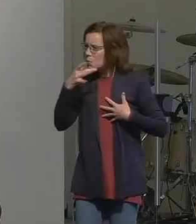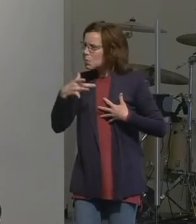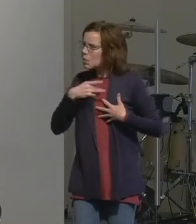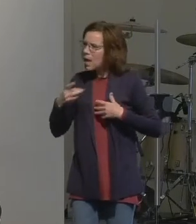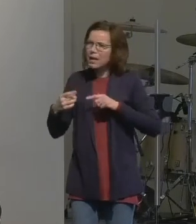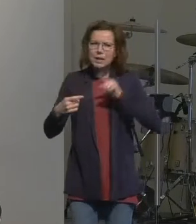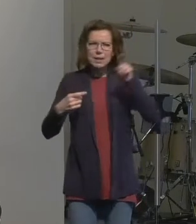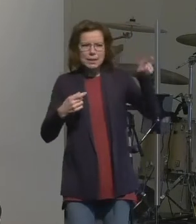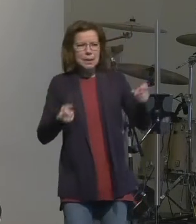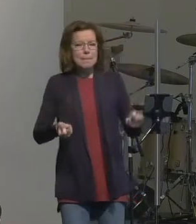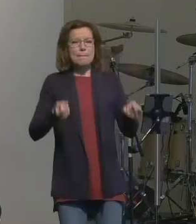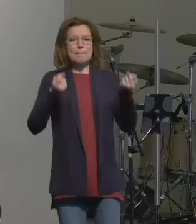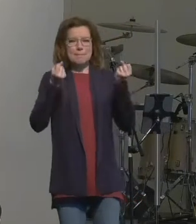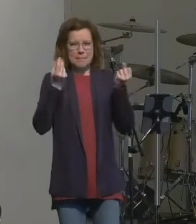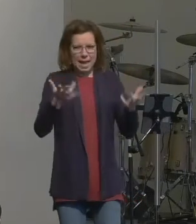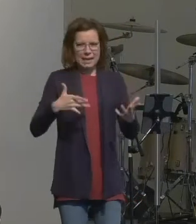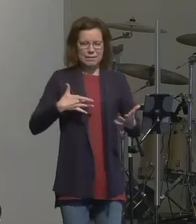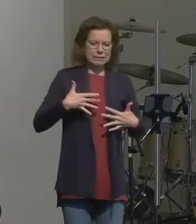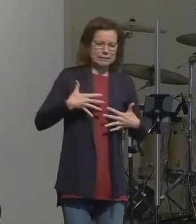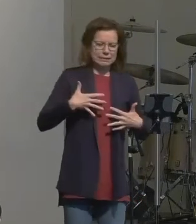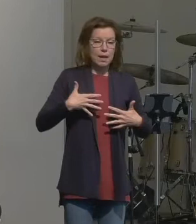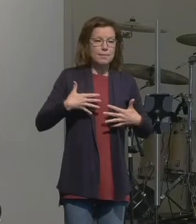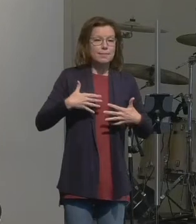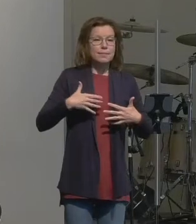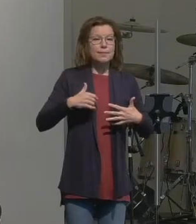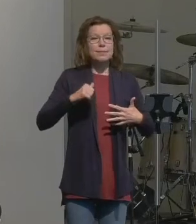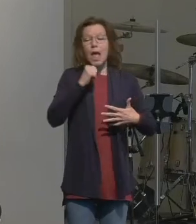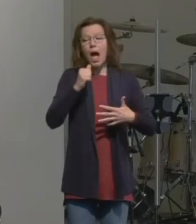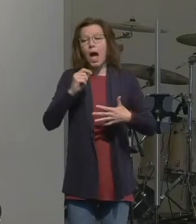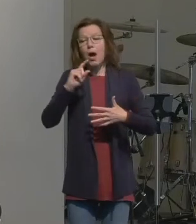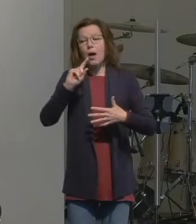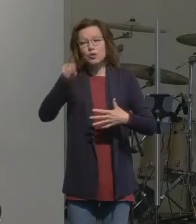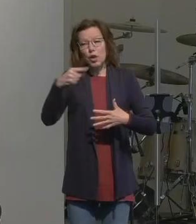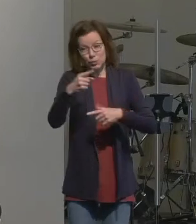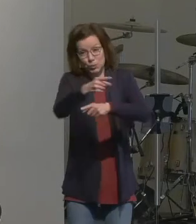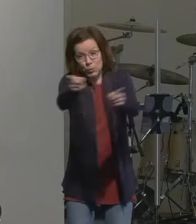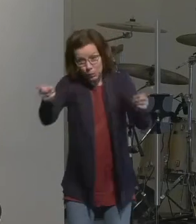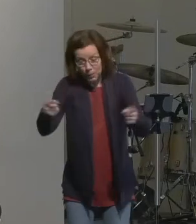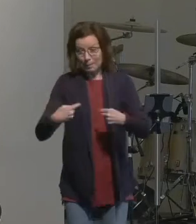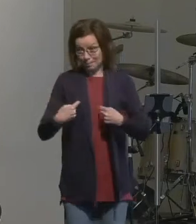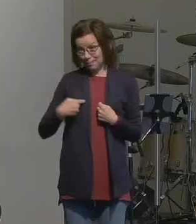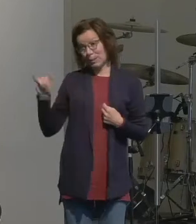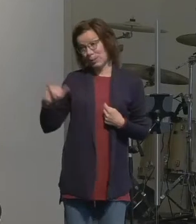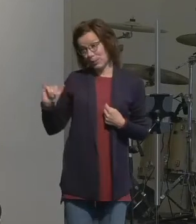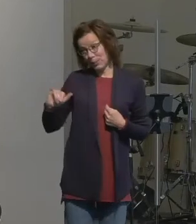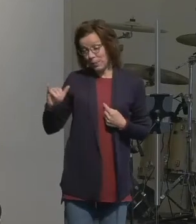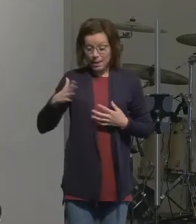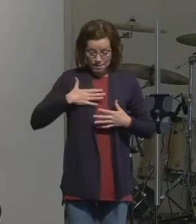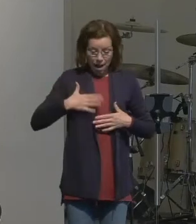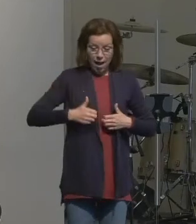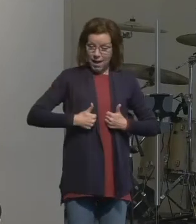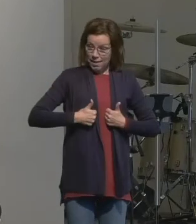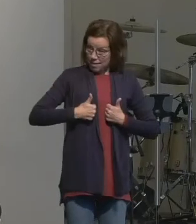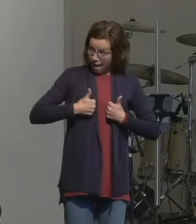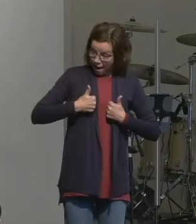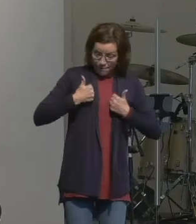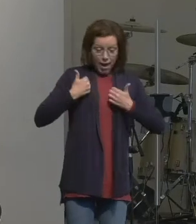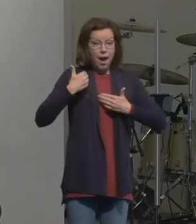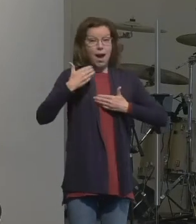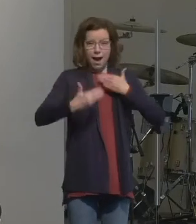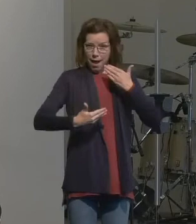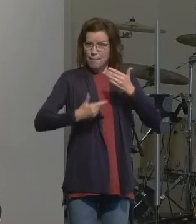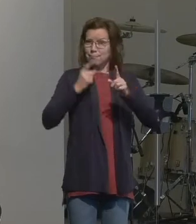oh let me fix this so no one feels like I'm talking about you all for people like me we can get to a place in our lives where we were headed in the right